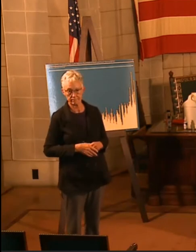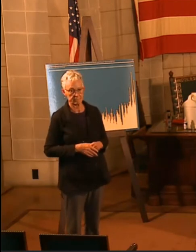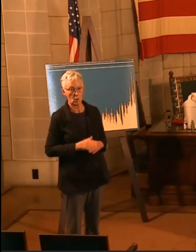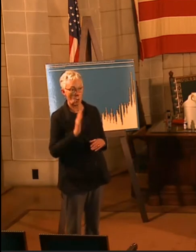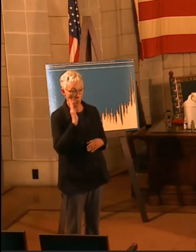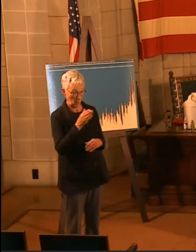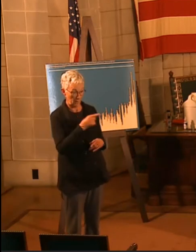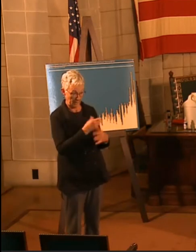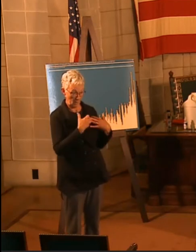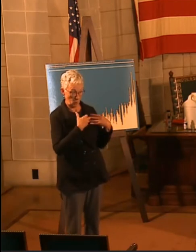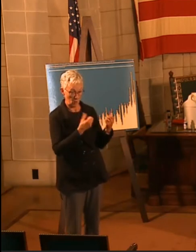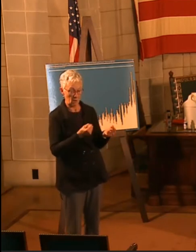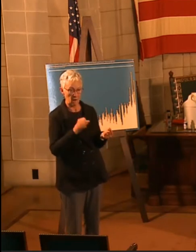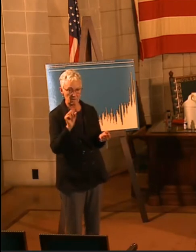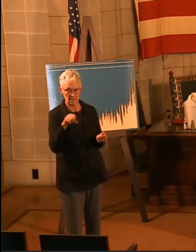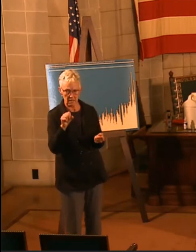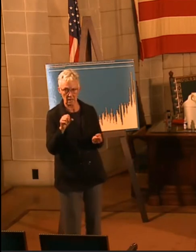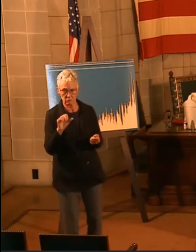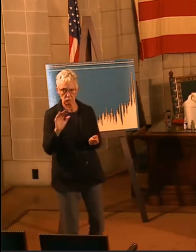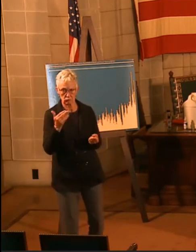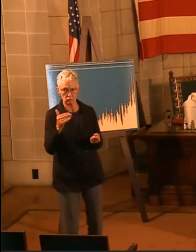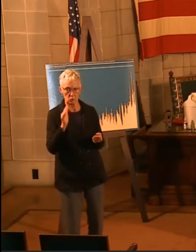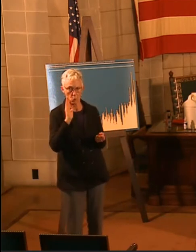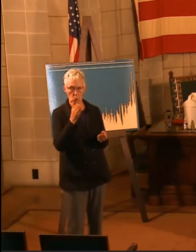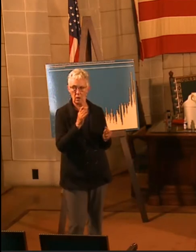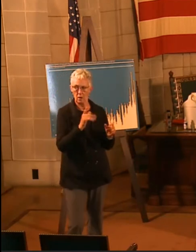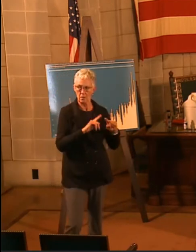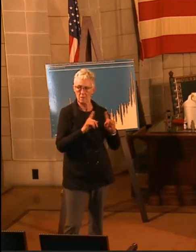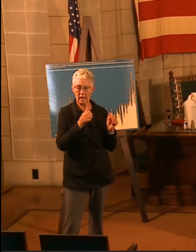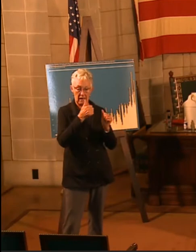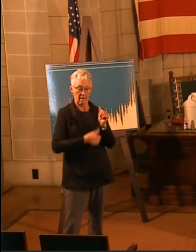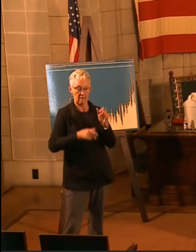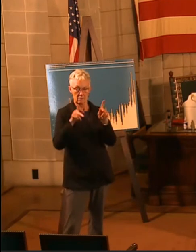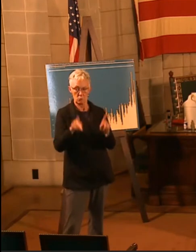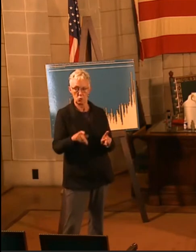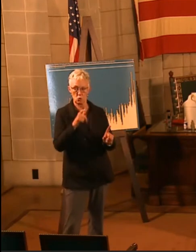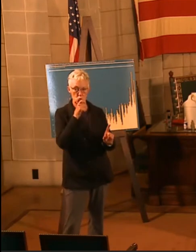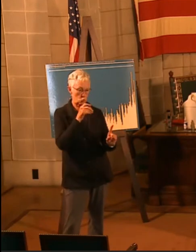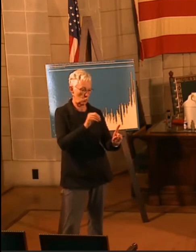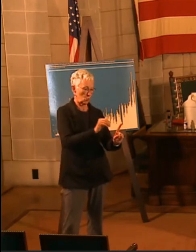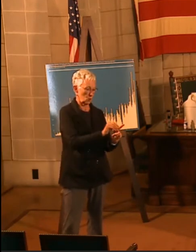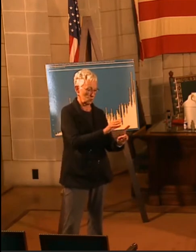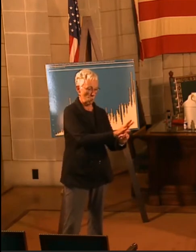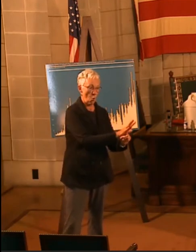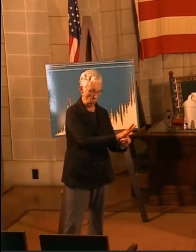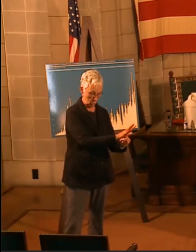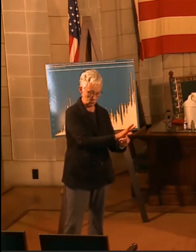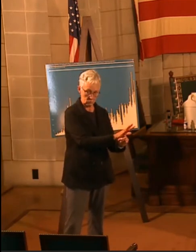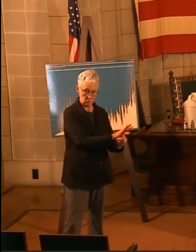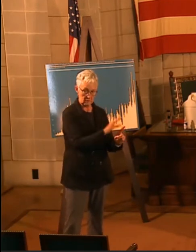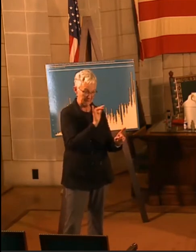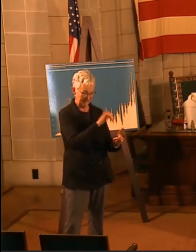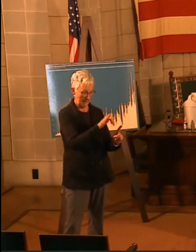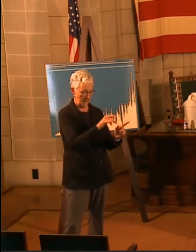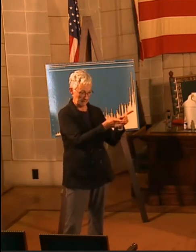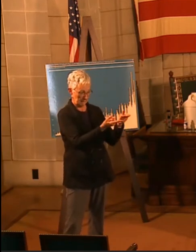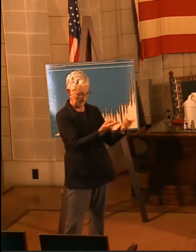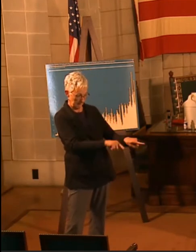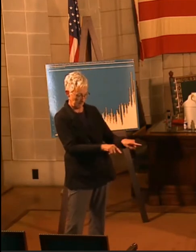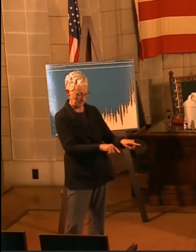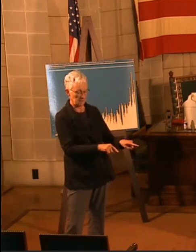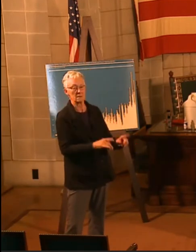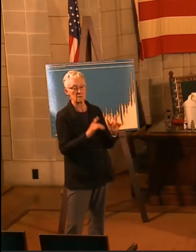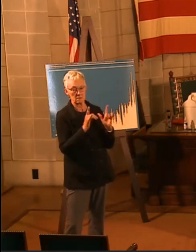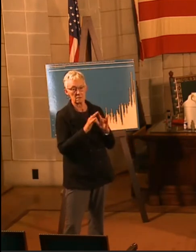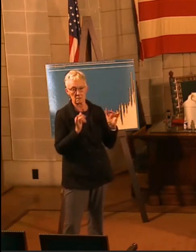majority will. However, for every person exposed at these informal activities and casual get-togethers, that at